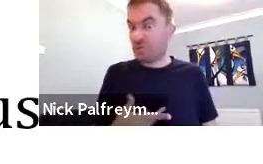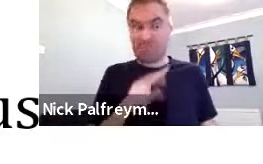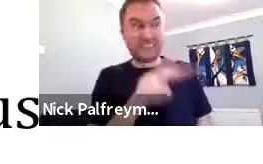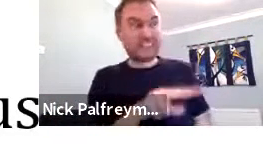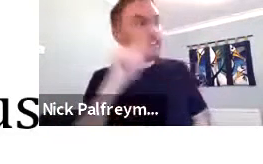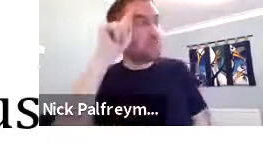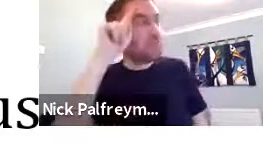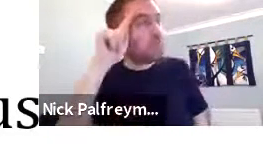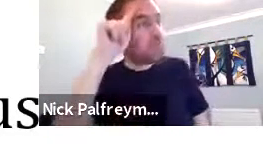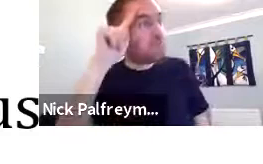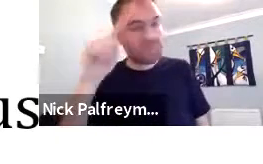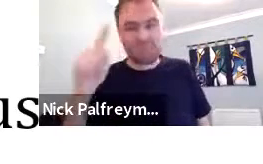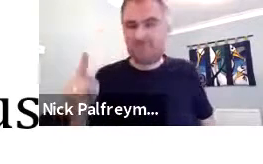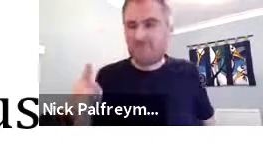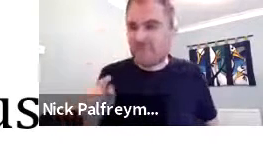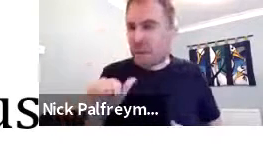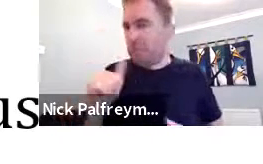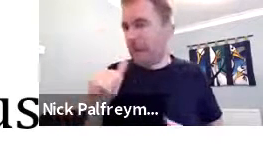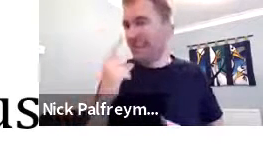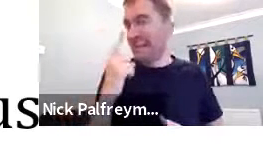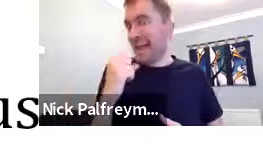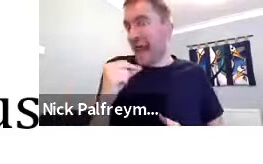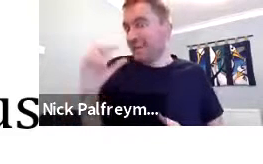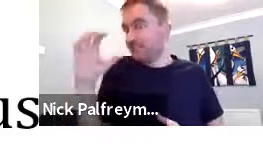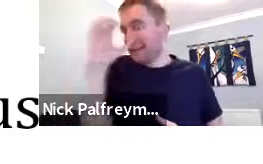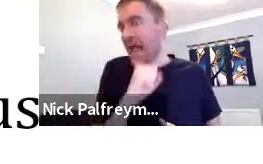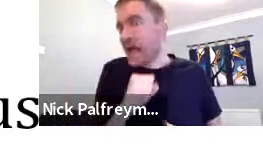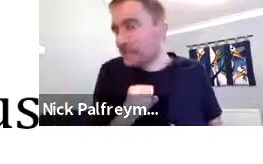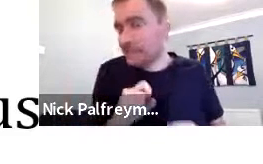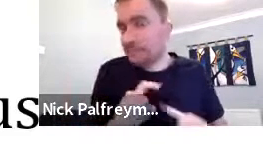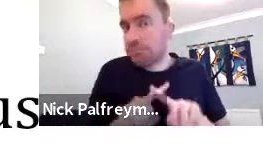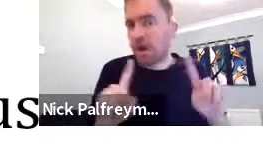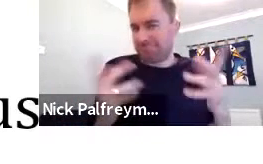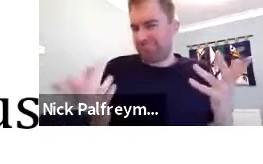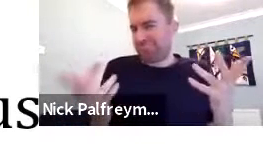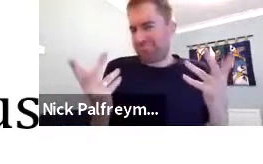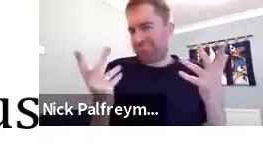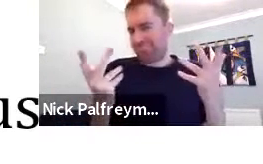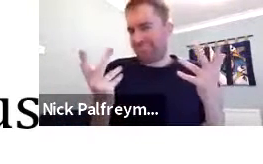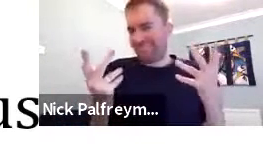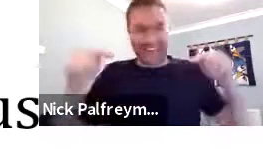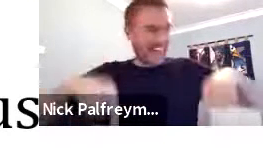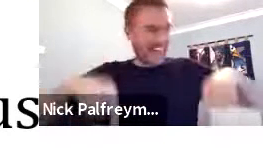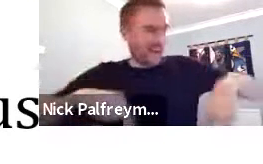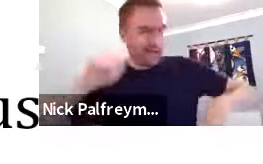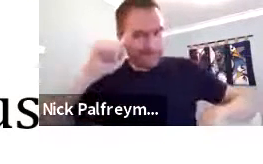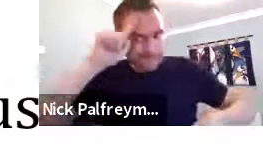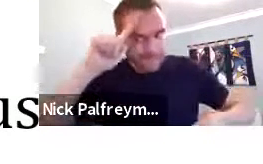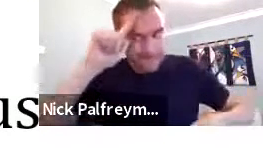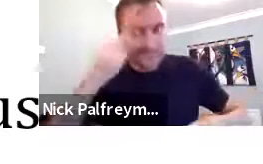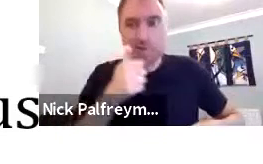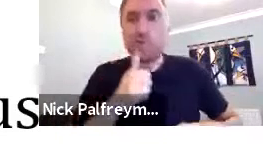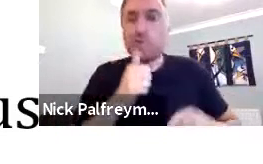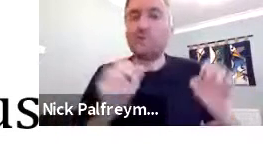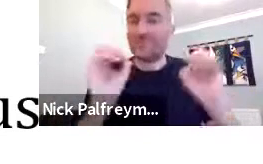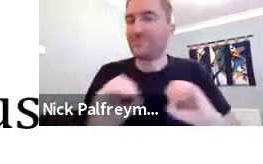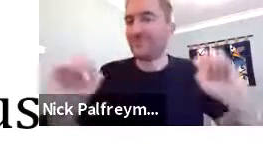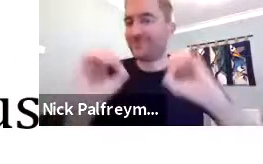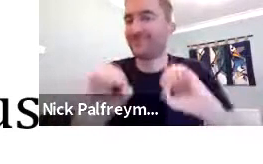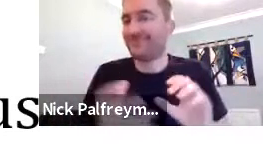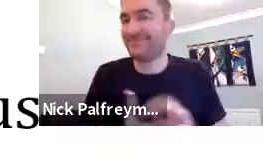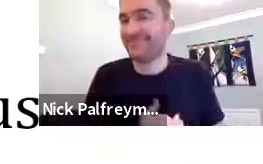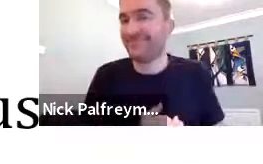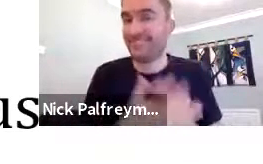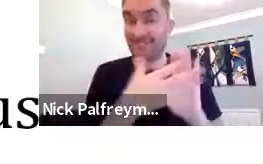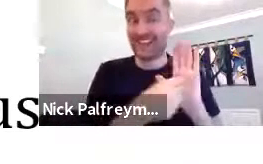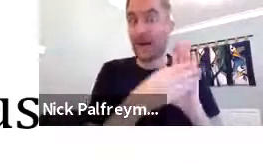So, in English, you know, maybe an English person or a British person would see that and think, oh, it means something different. means, I